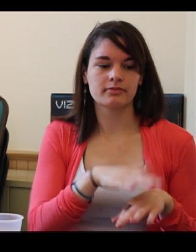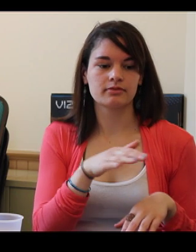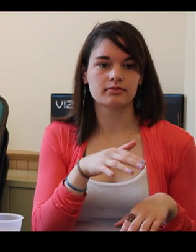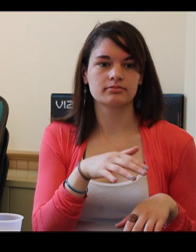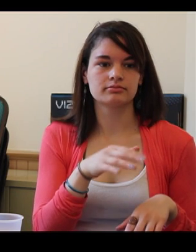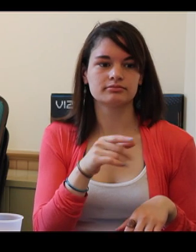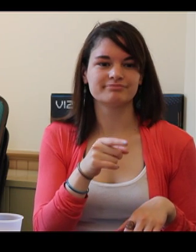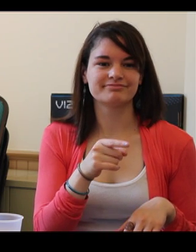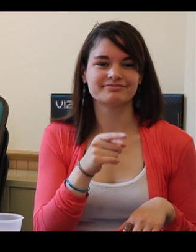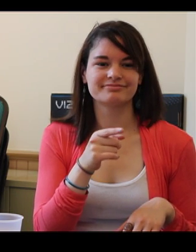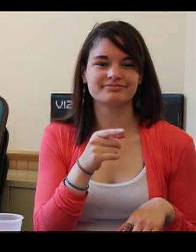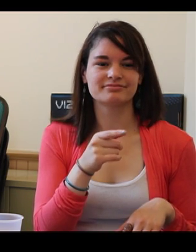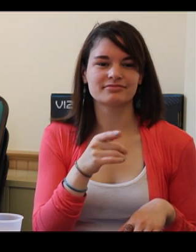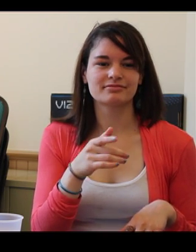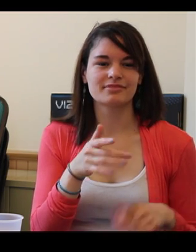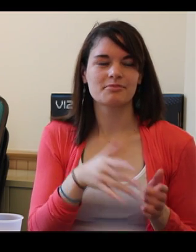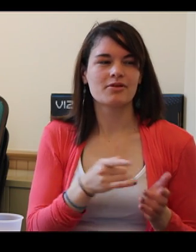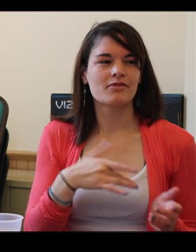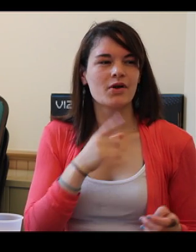difference between that and what I experience here at Gallaudet.